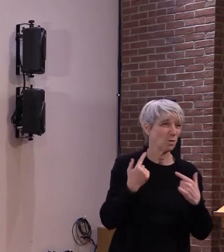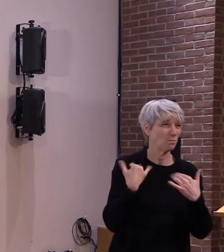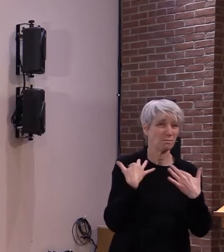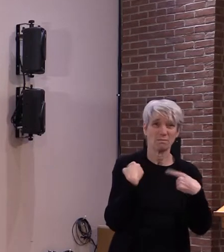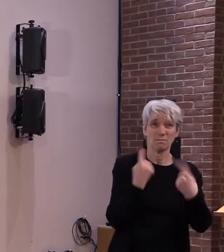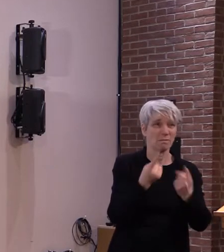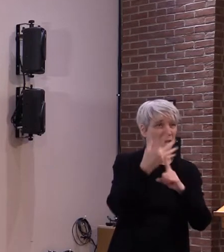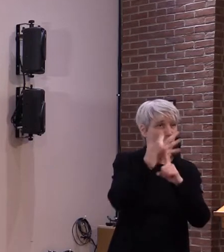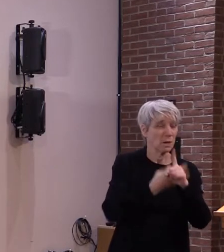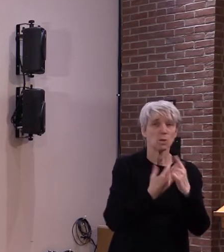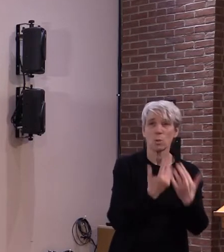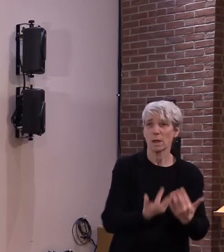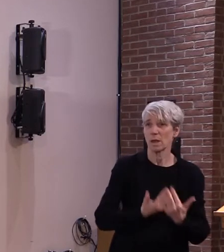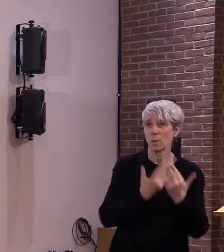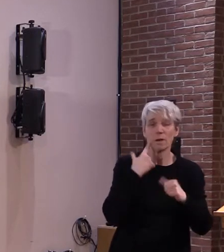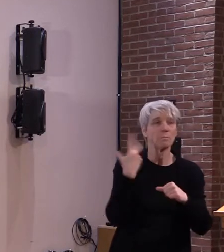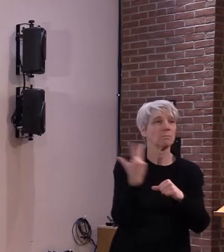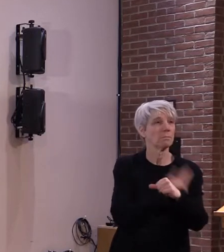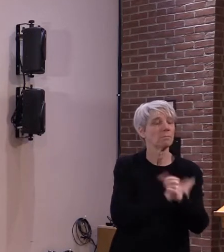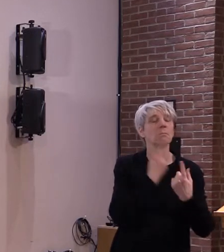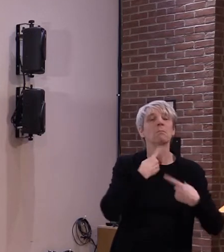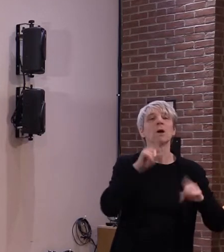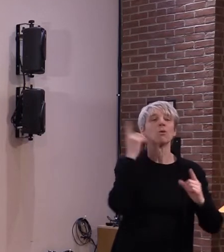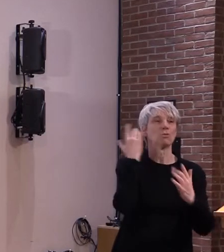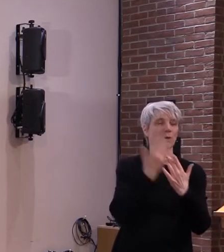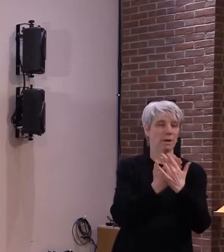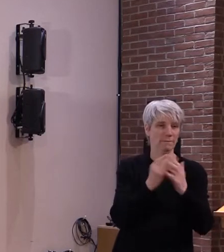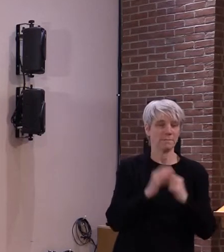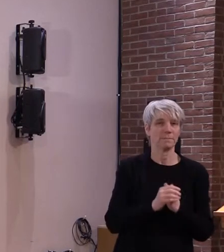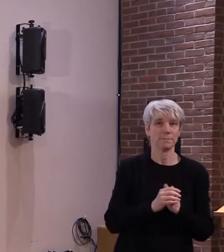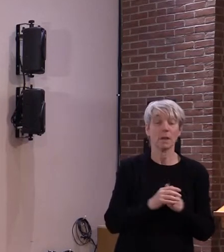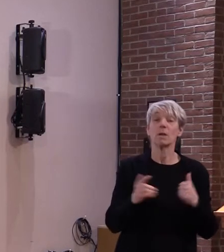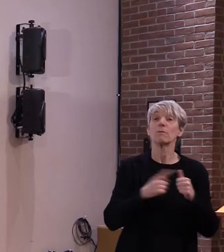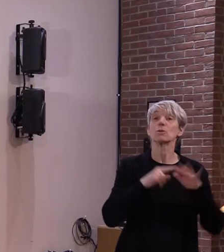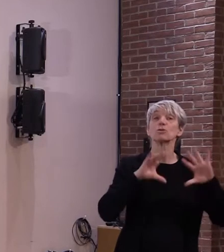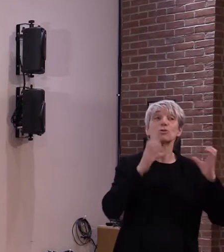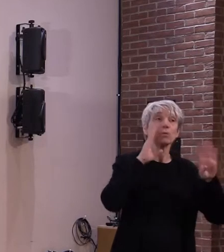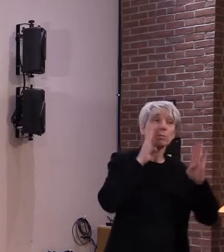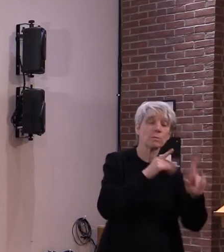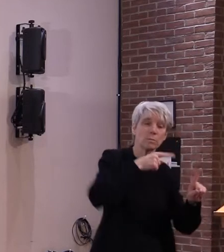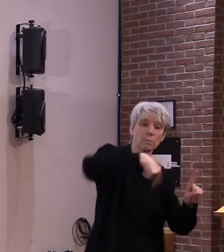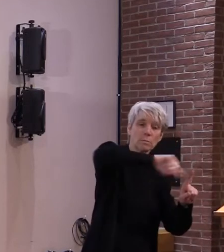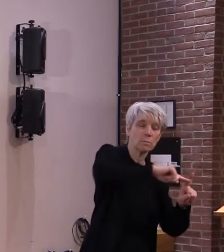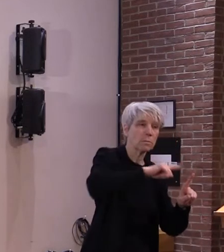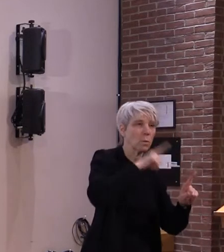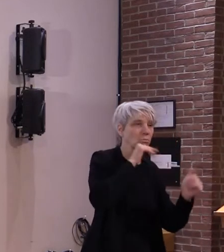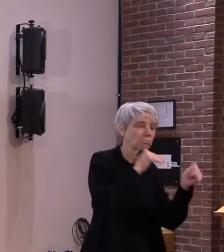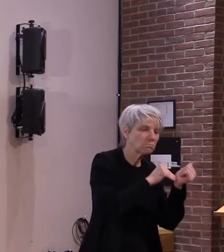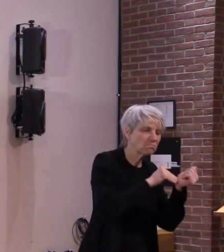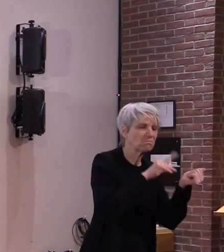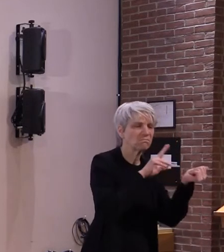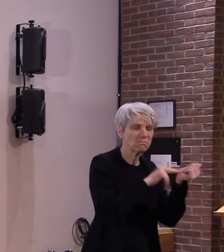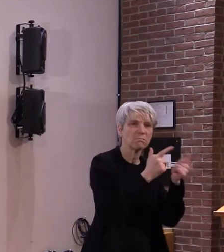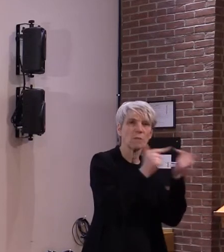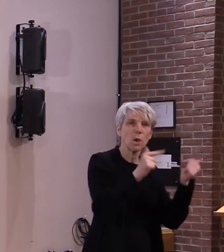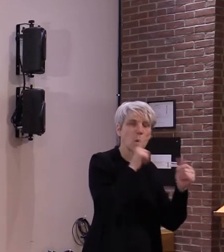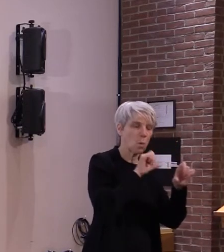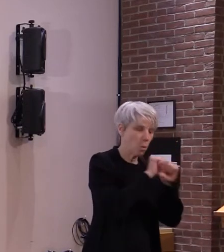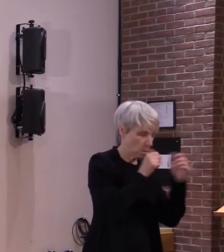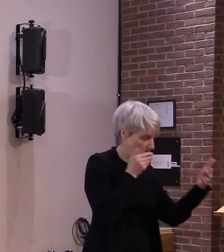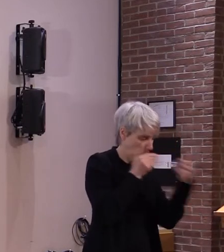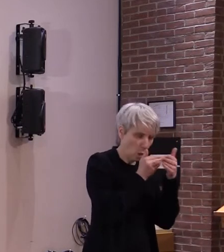we will receive vaccines first to healthcare workers who are most at risk for covid 19 and then expand access